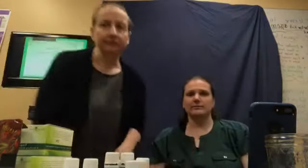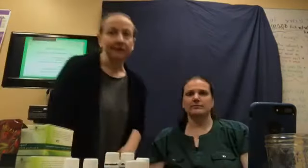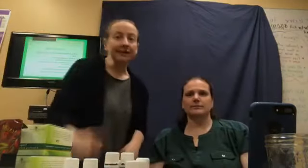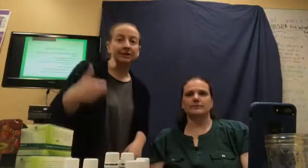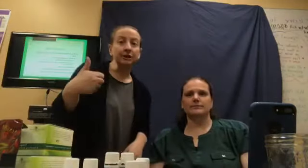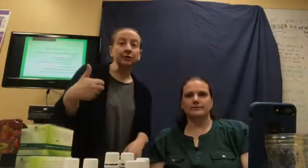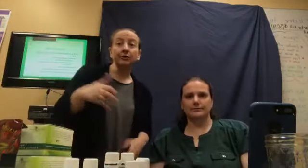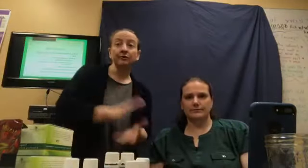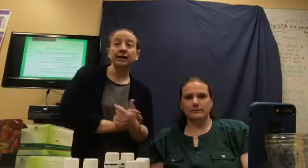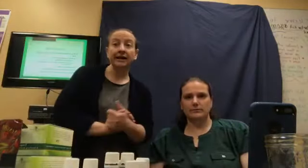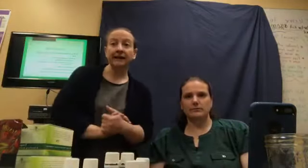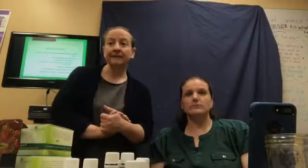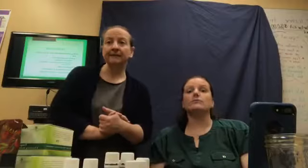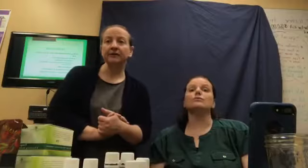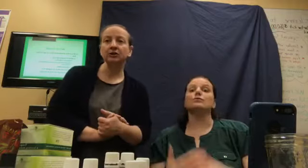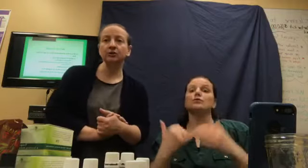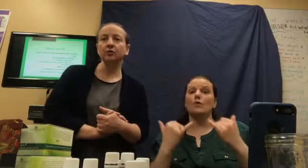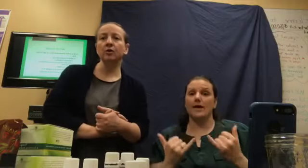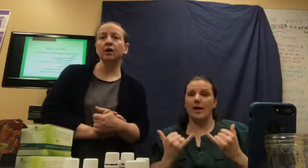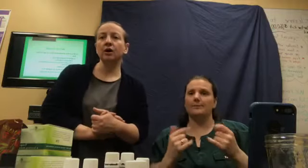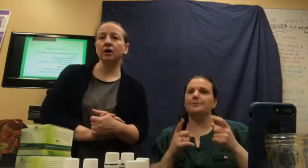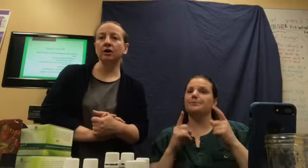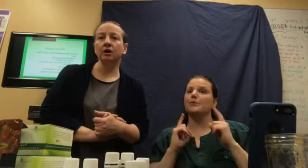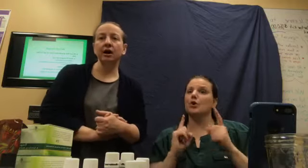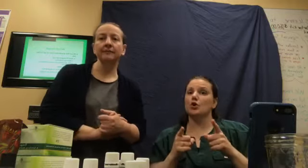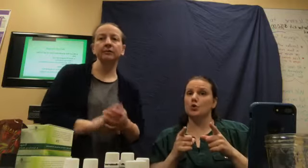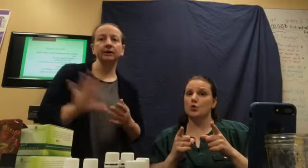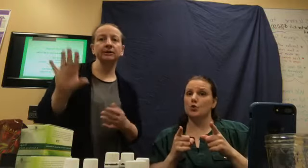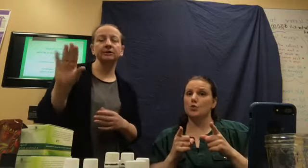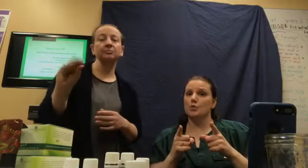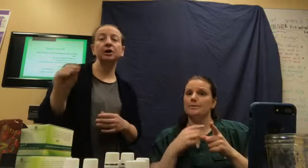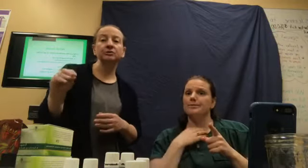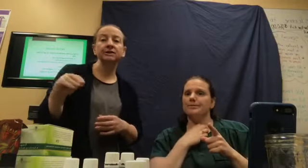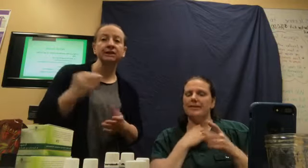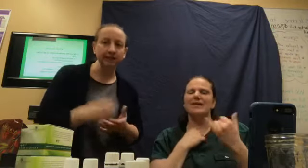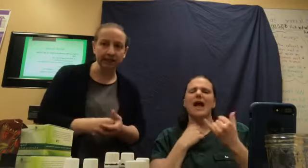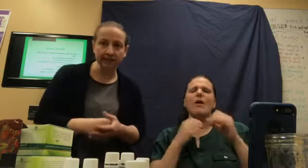So, right now, you are, I'm going to post the link.